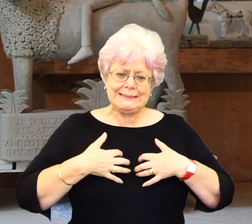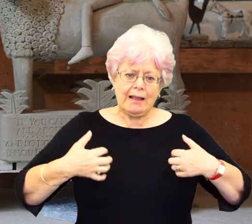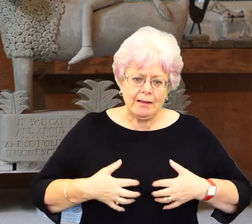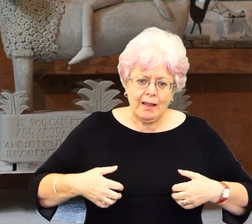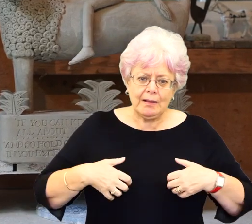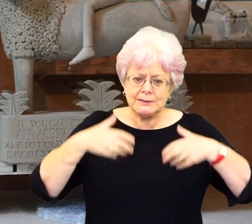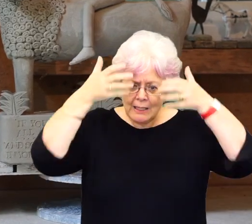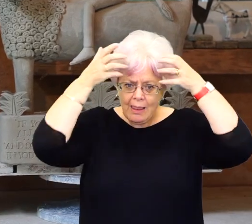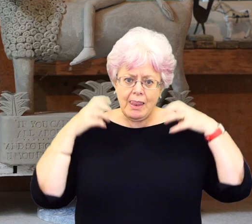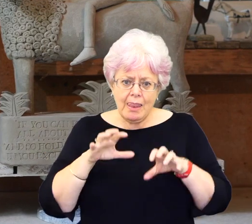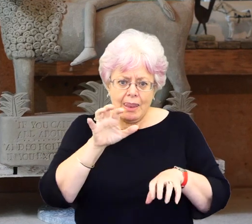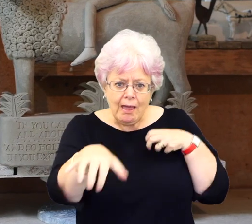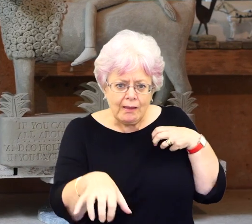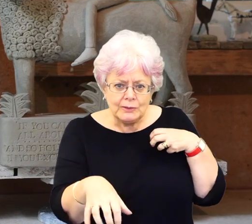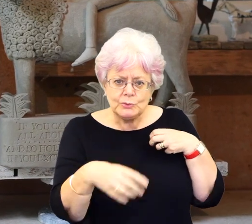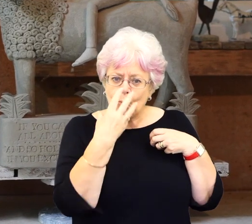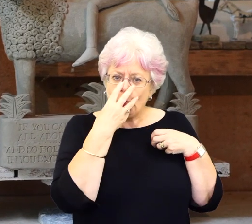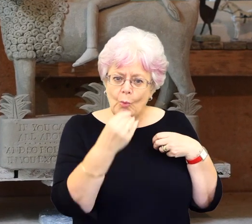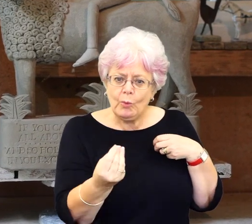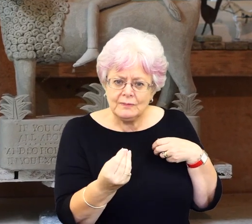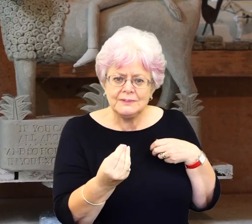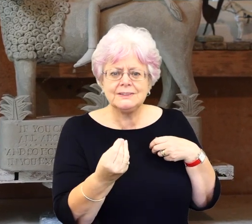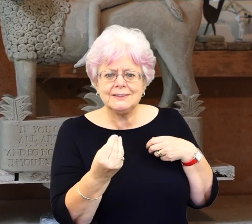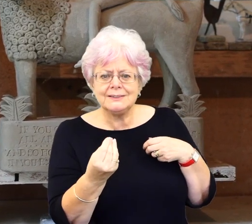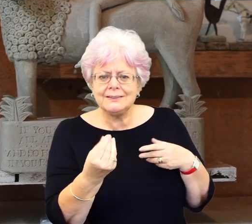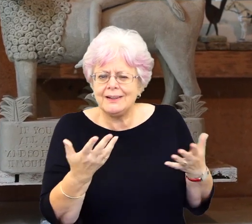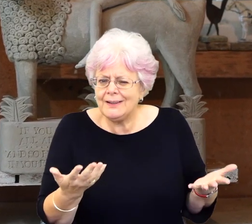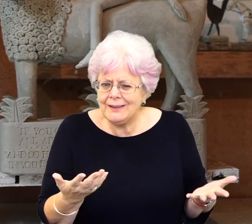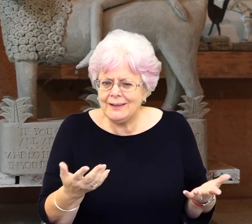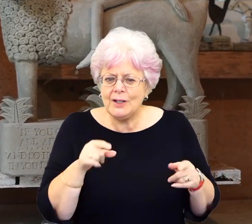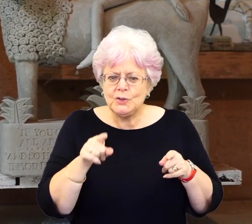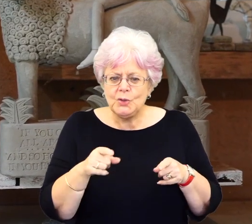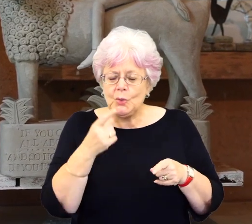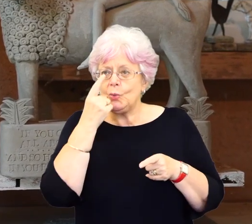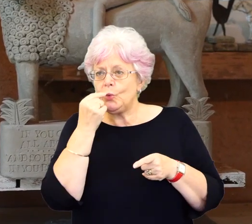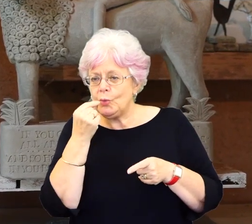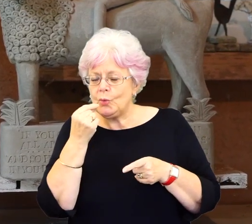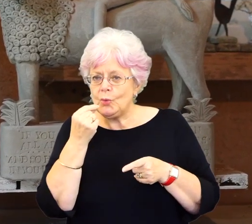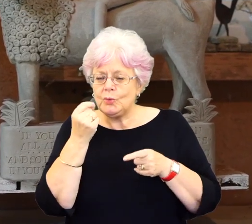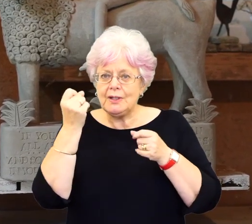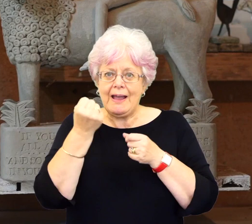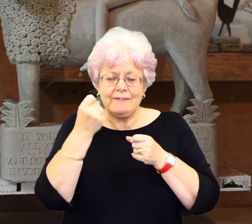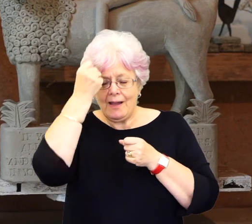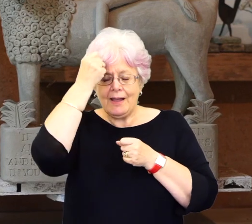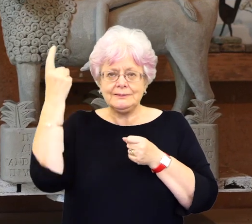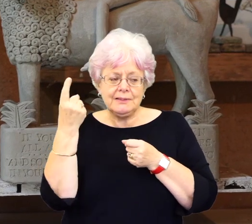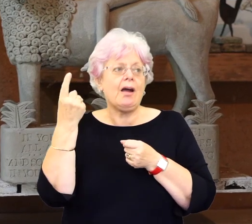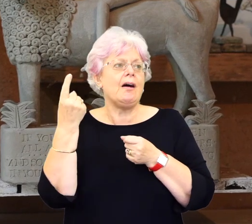wolves and are obviously put, I think we were told them and, um, I think it's the idea that, that you could ride a tiger